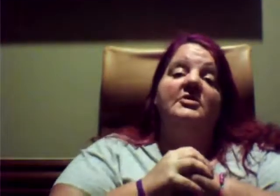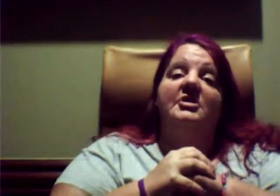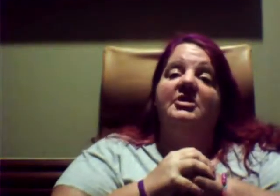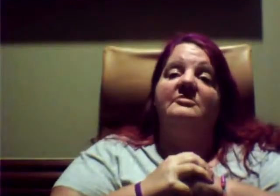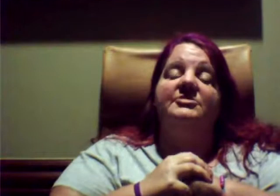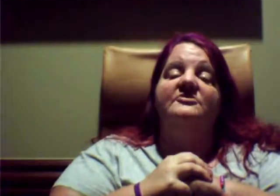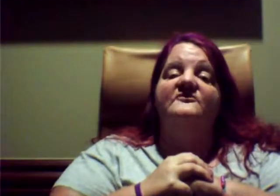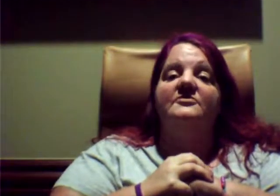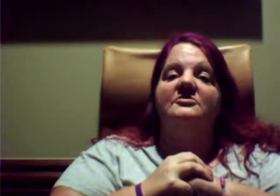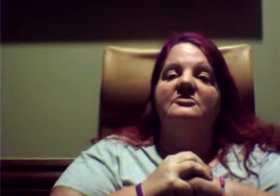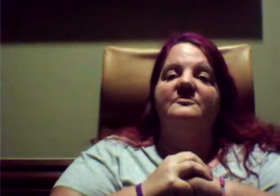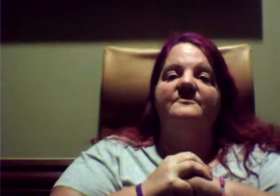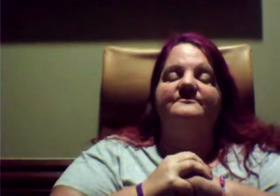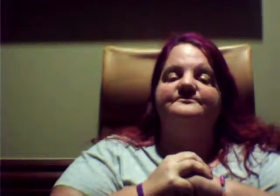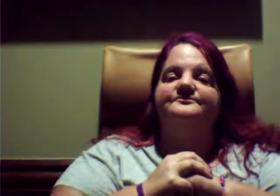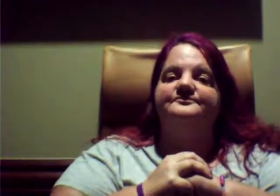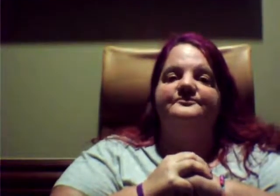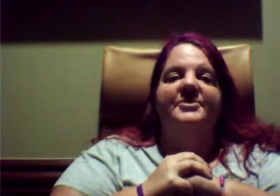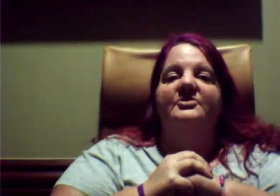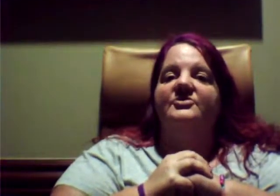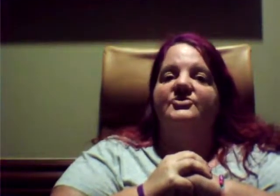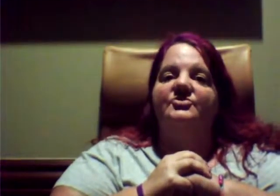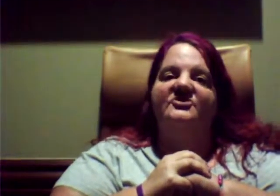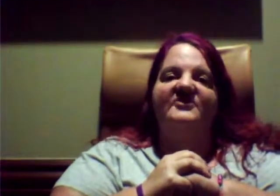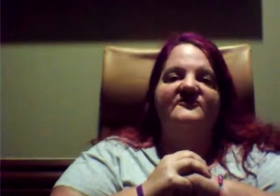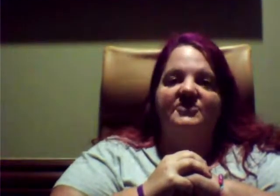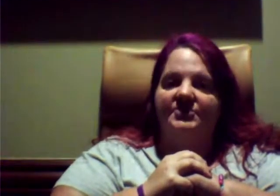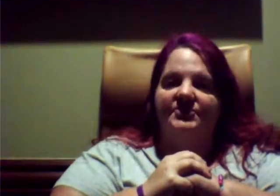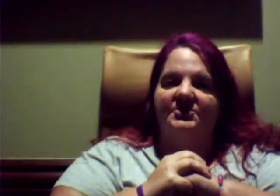I have been for better than 25 years.